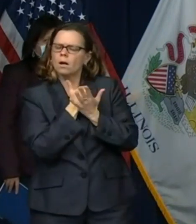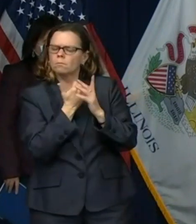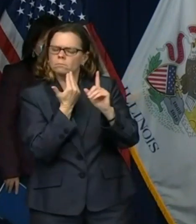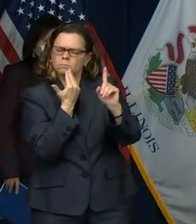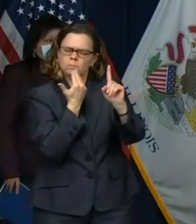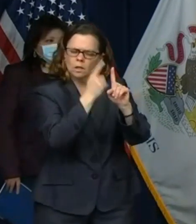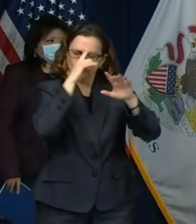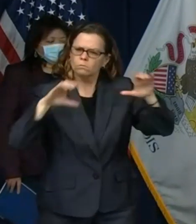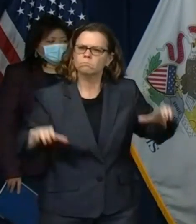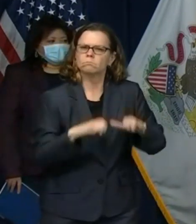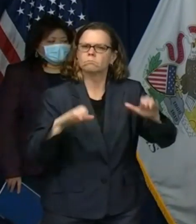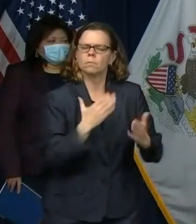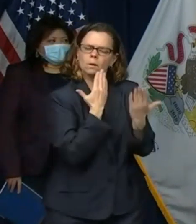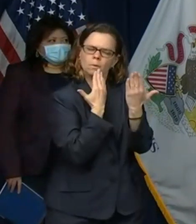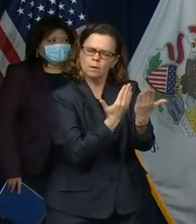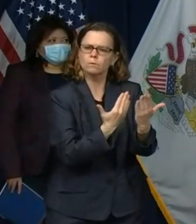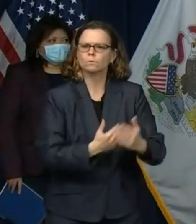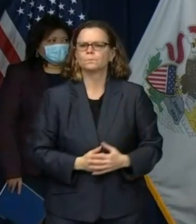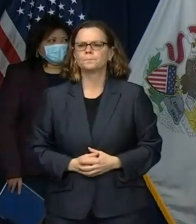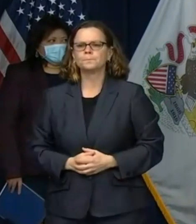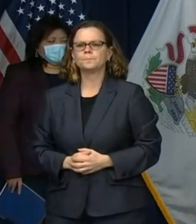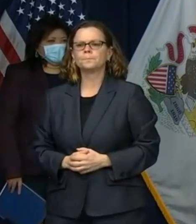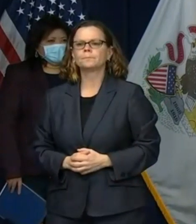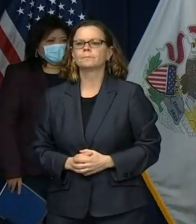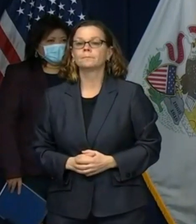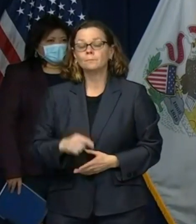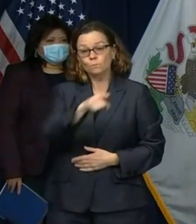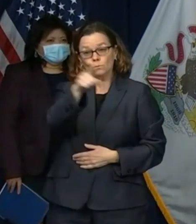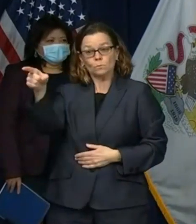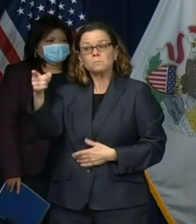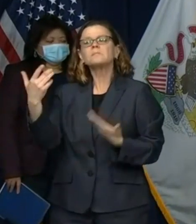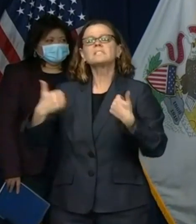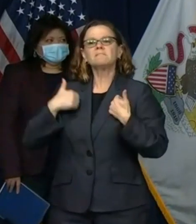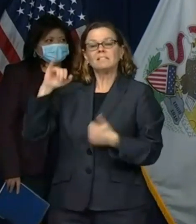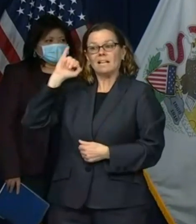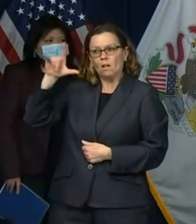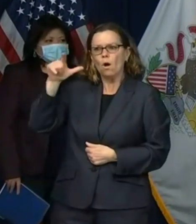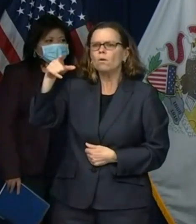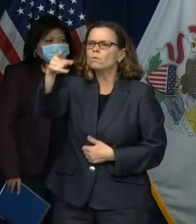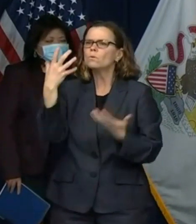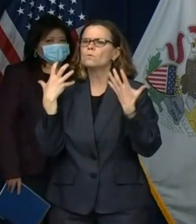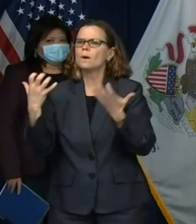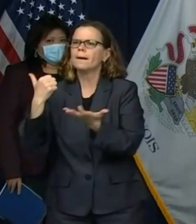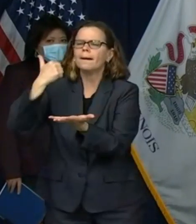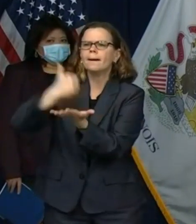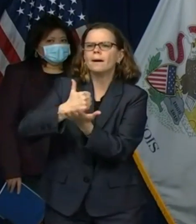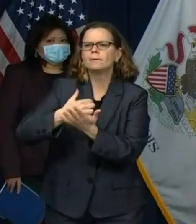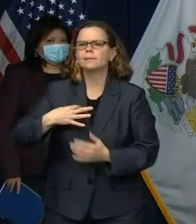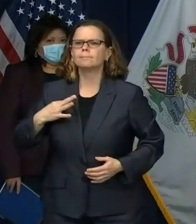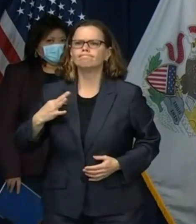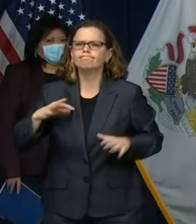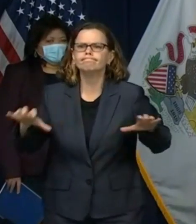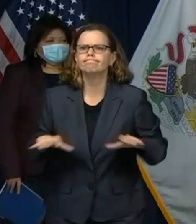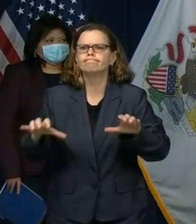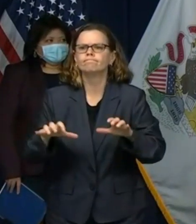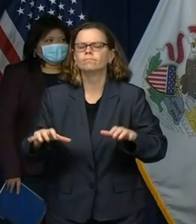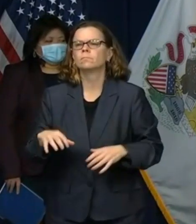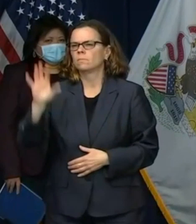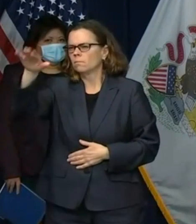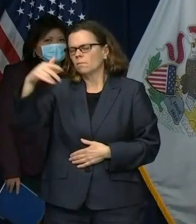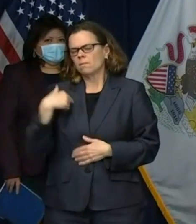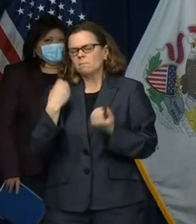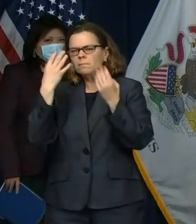join the growing army of volunteers who are making a difference during this crisis there are lots of different kinds of